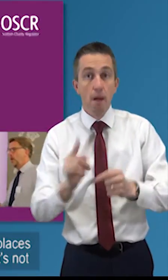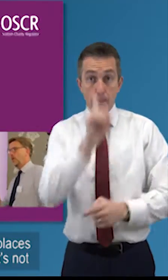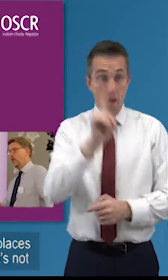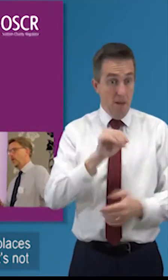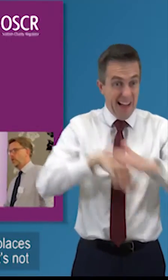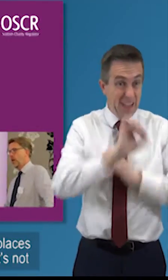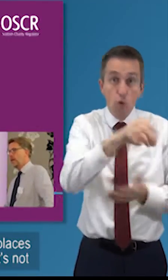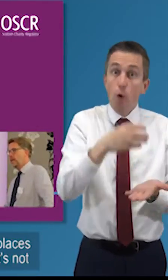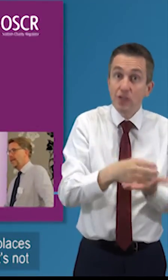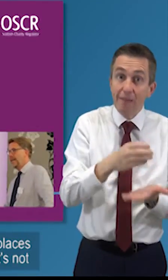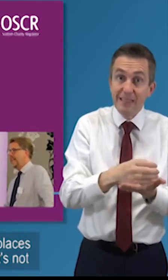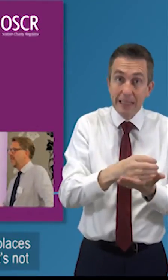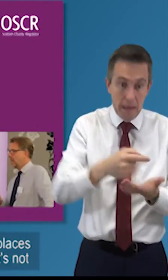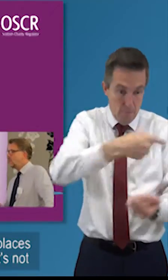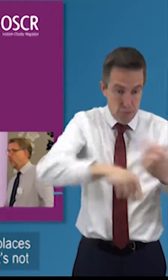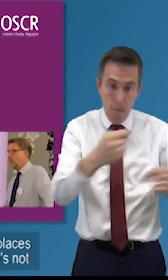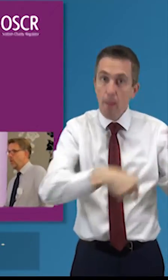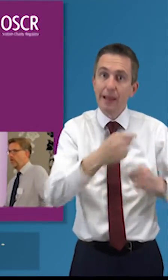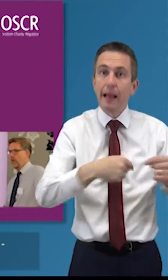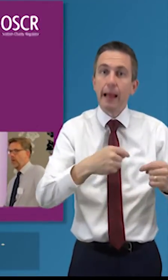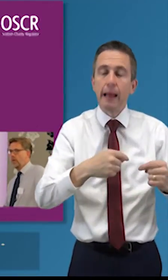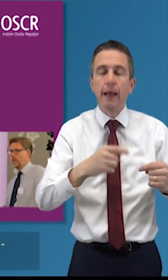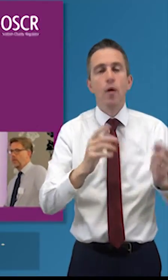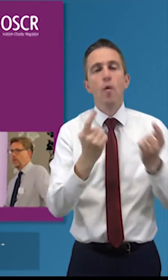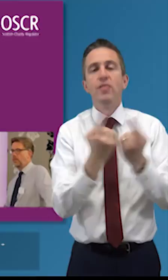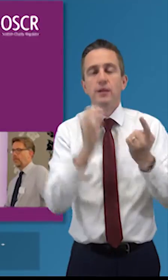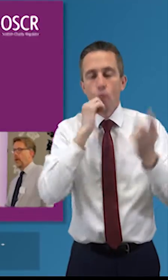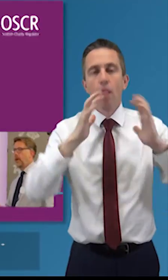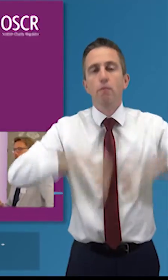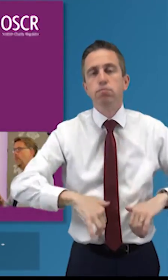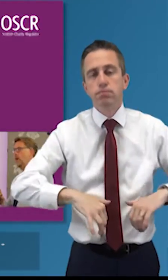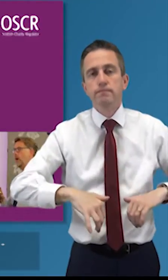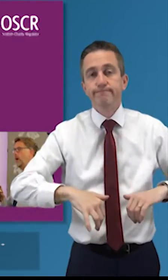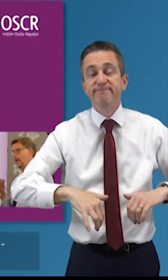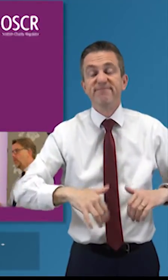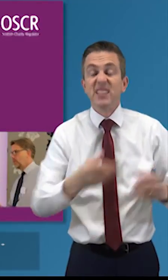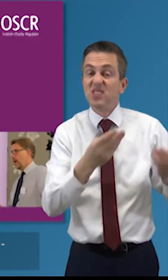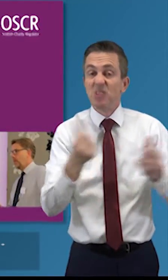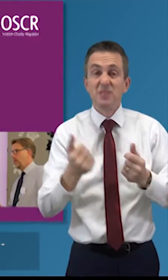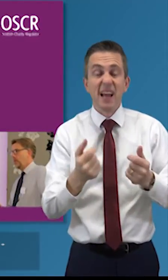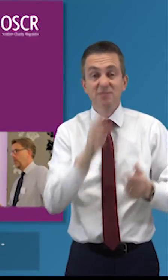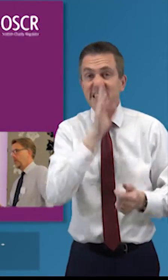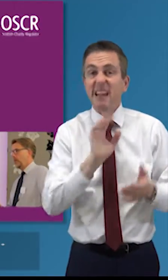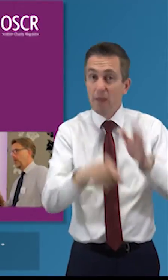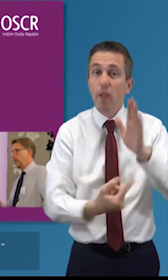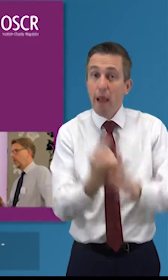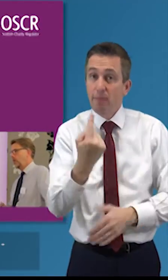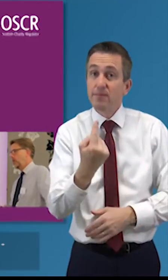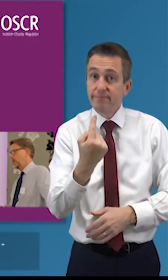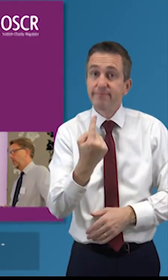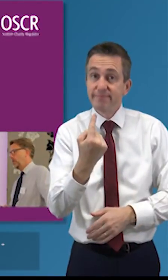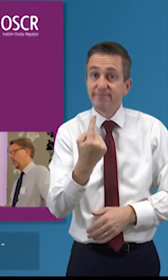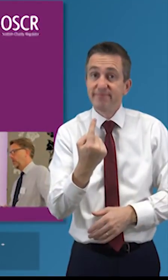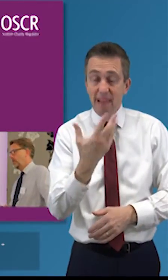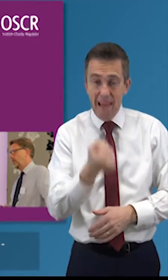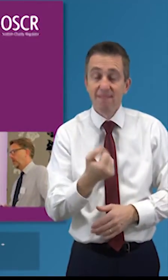there's bullying going on in your charity that's not going to work very well um and that does happen i think the other